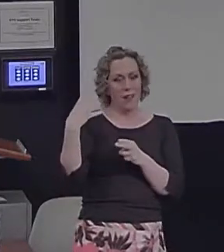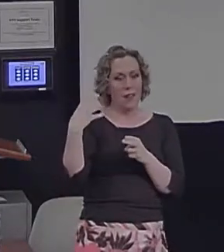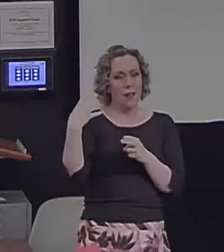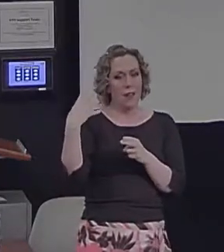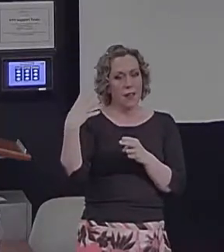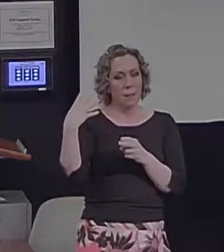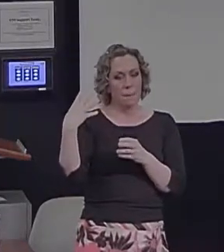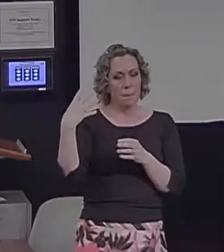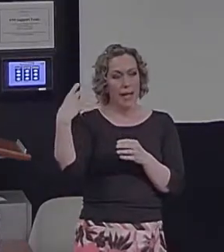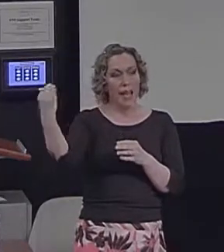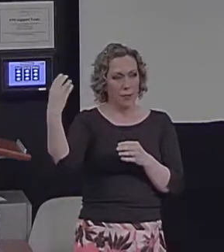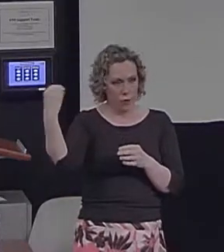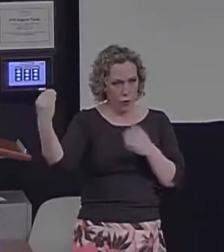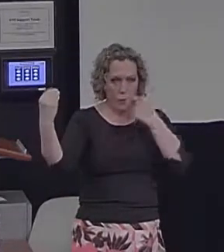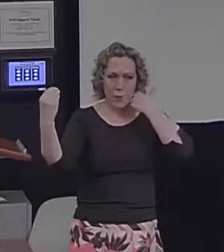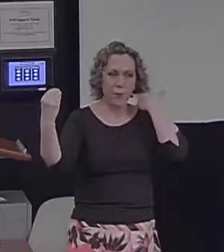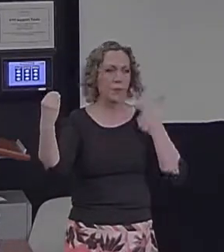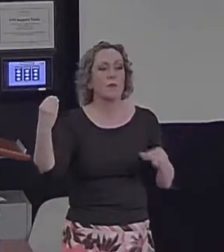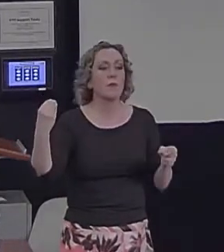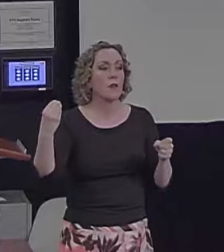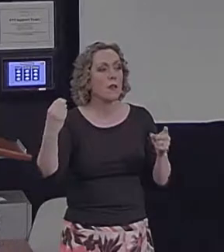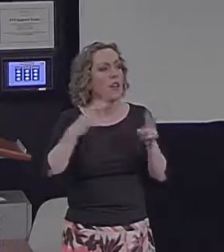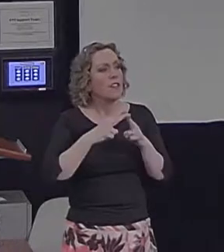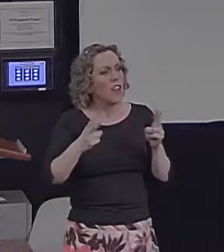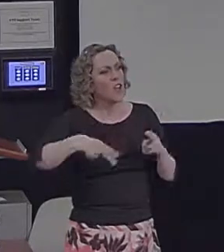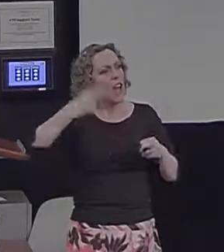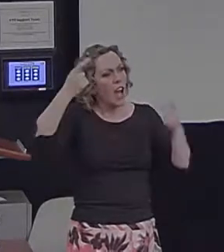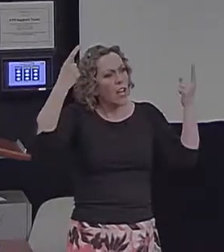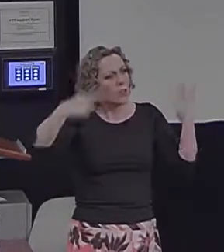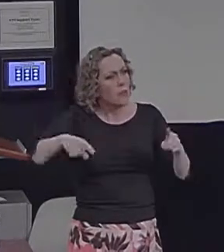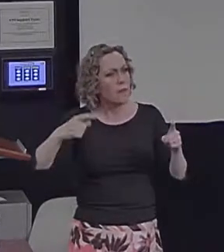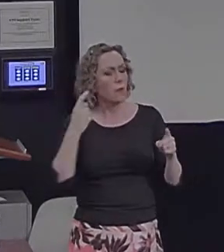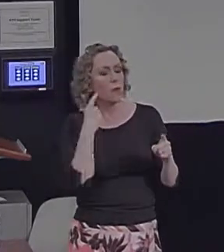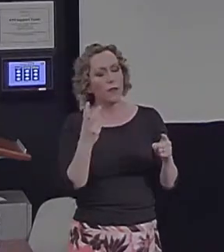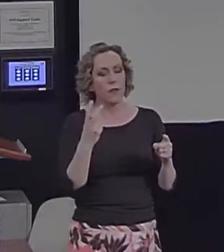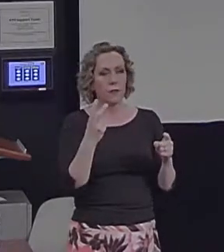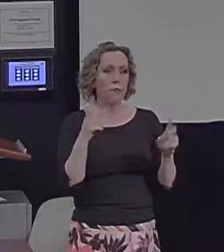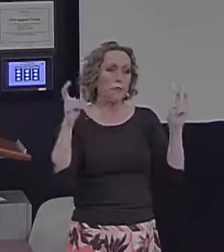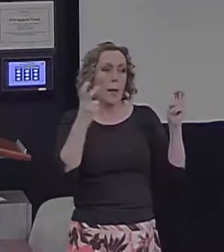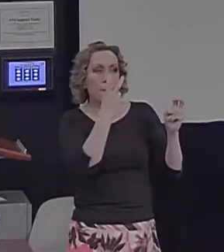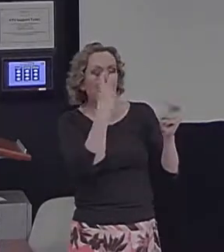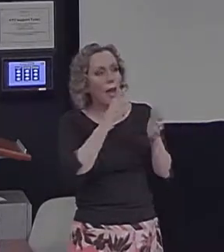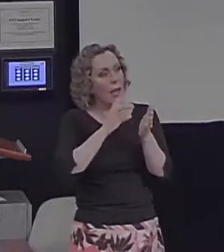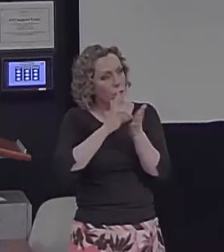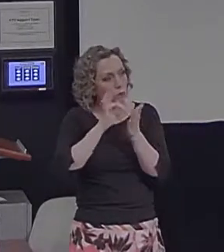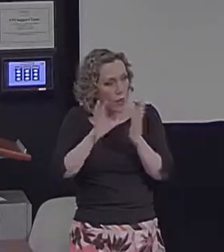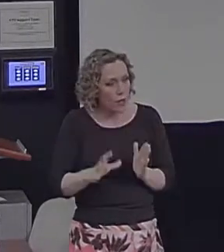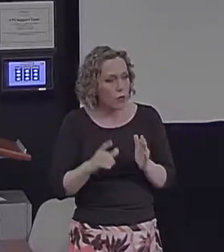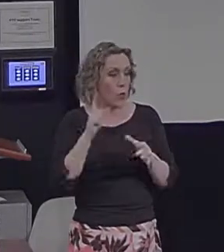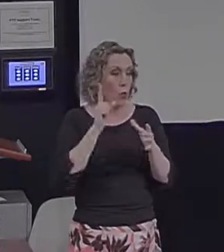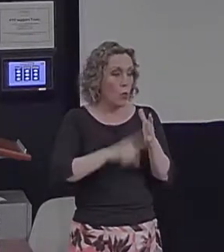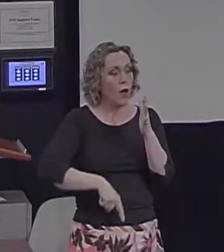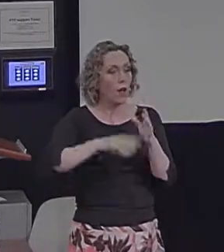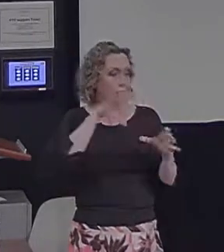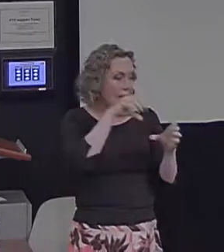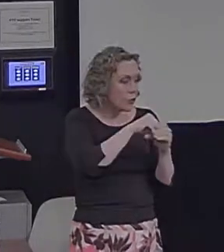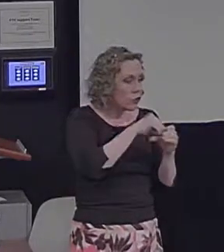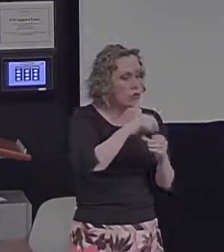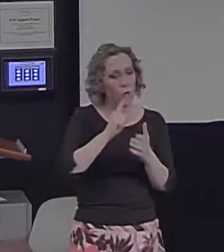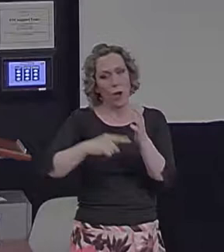And you typically get very high agreement between blind raters as to what's an internal detail, what's an external detail in this